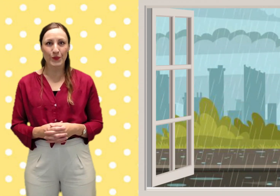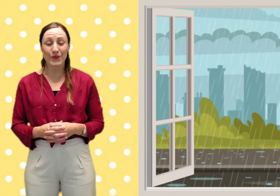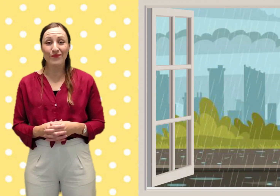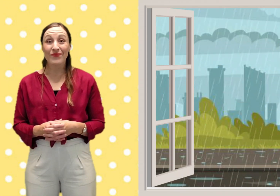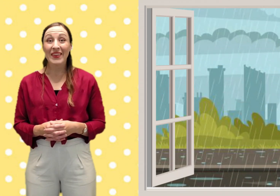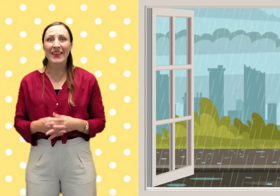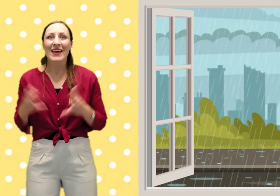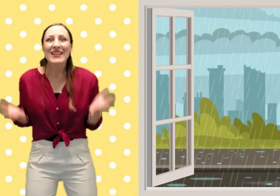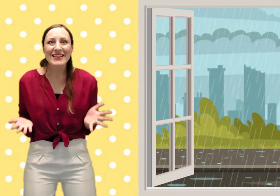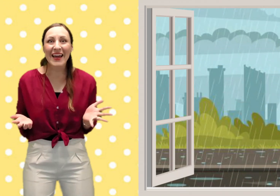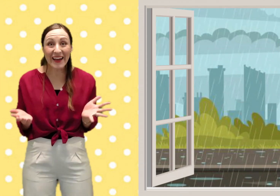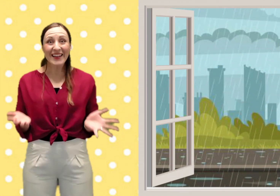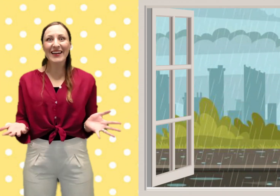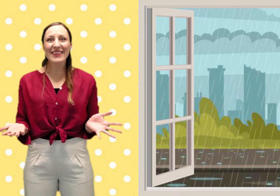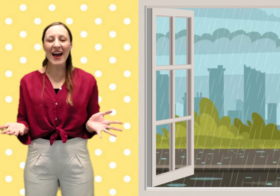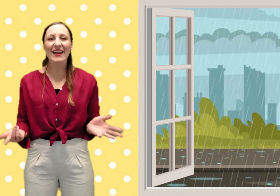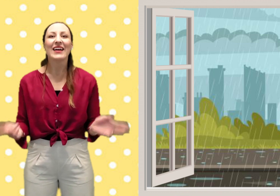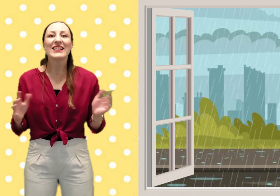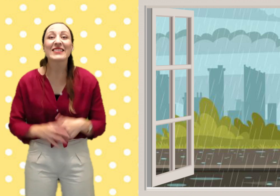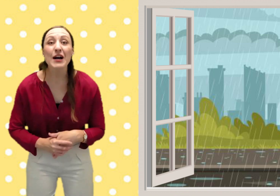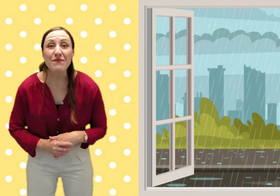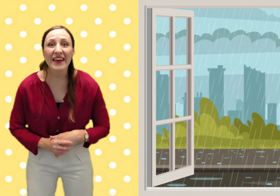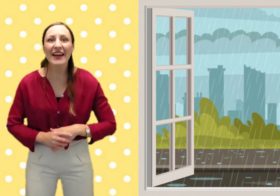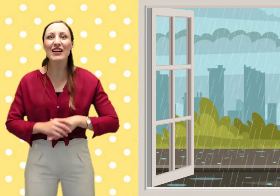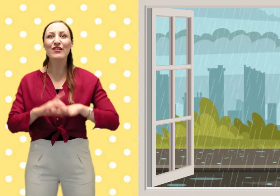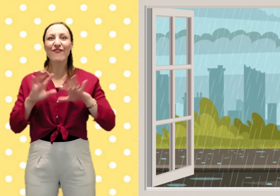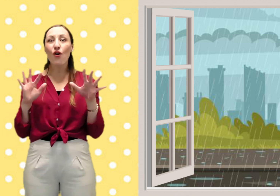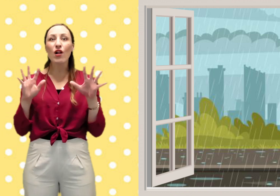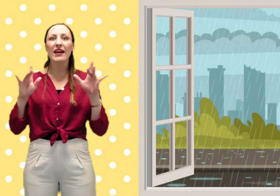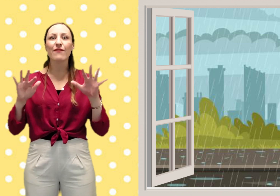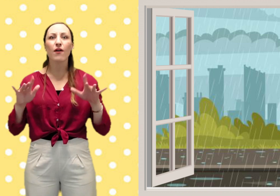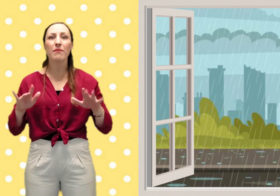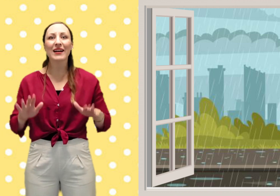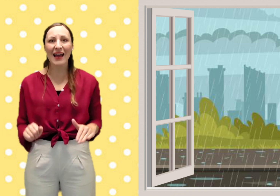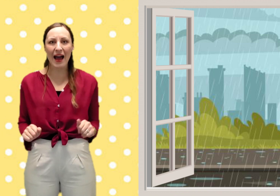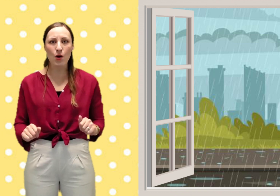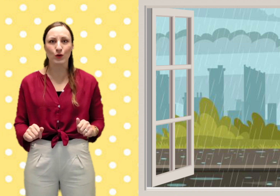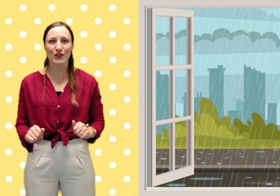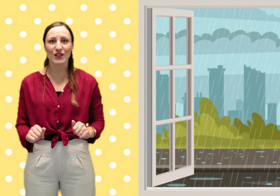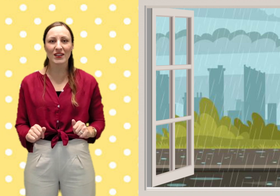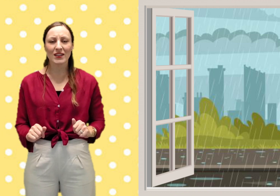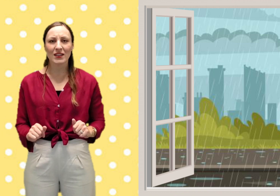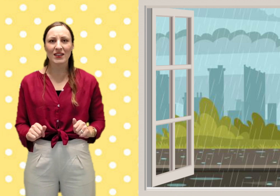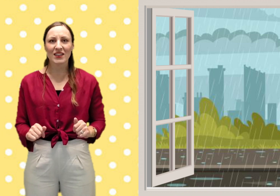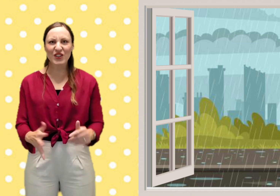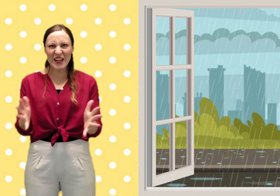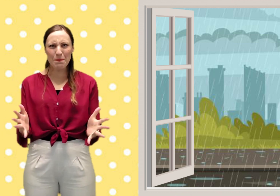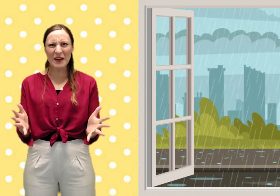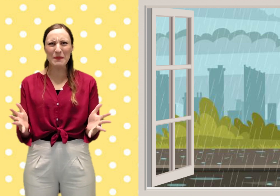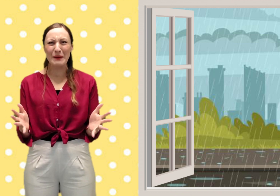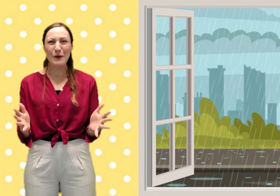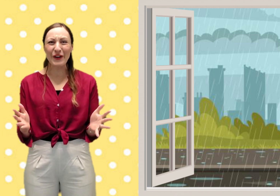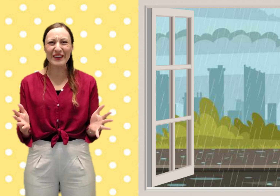take a look at that something is falling from the clouds could it be meatballs